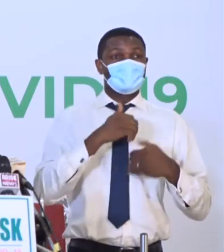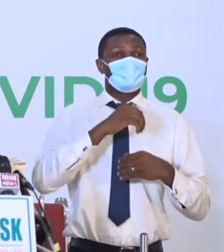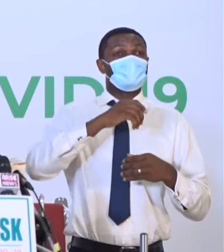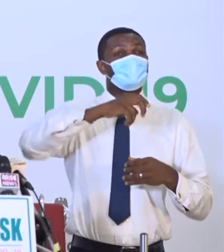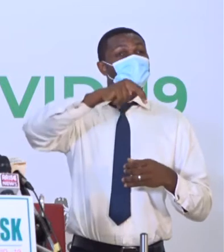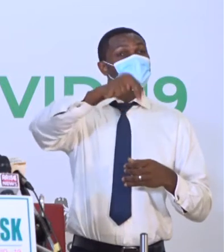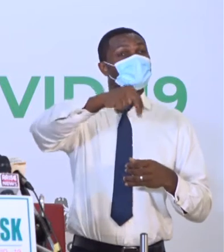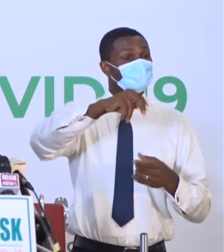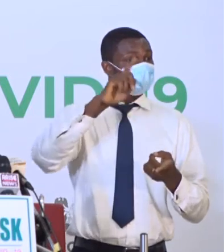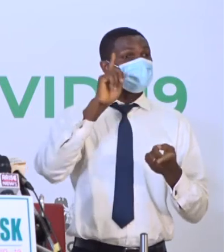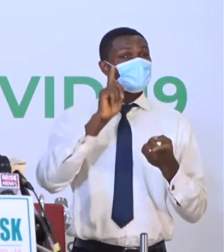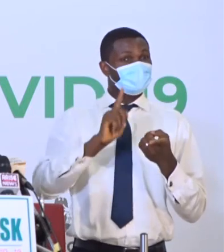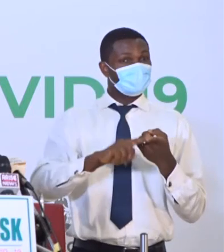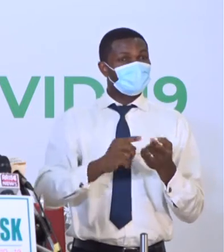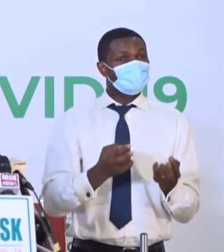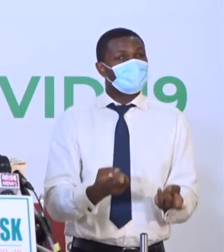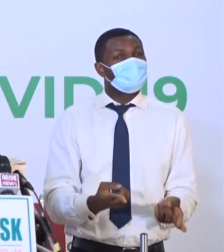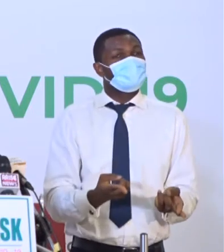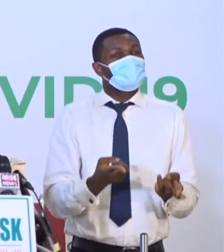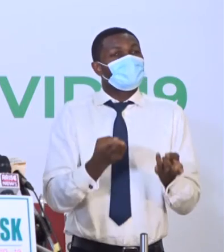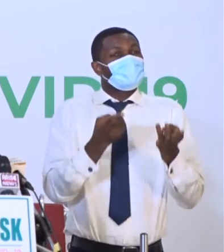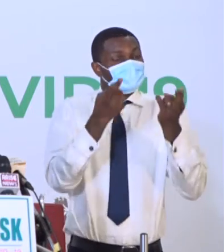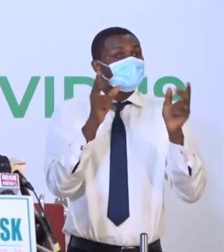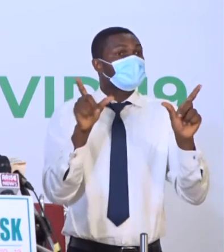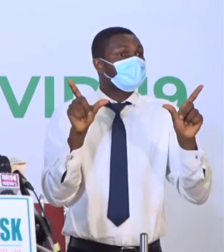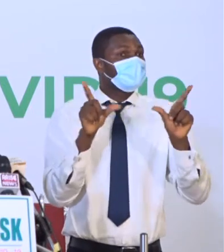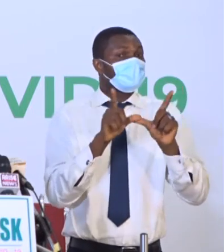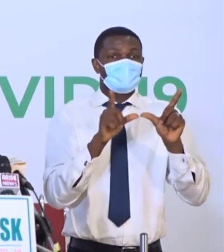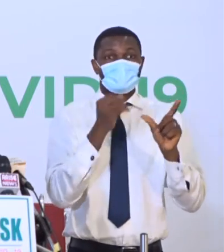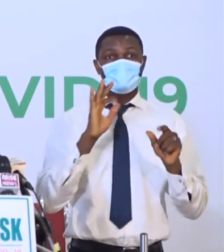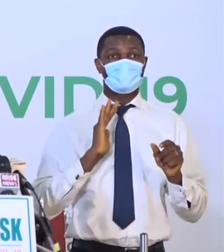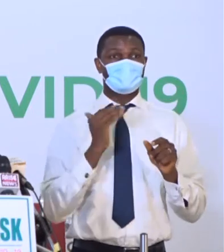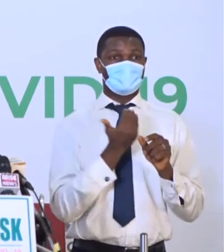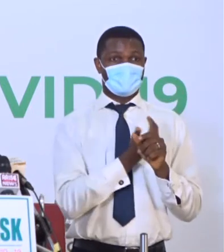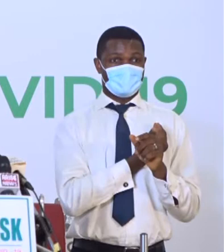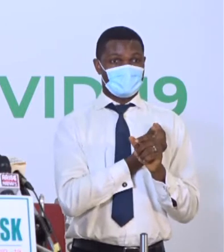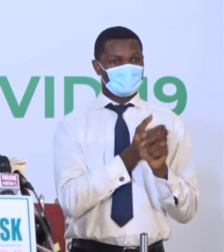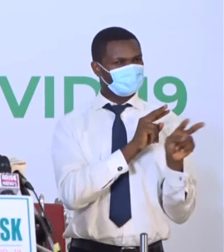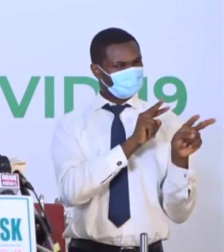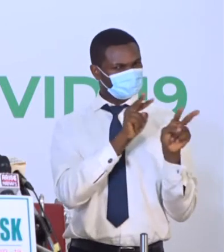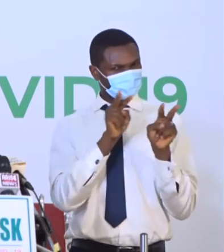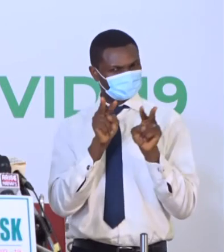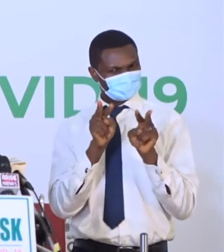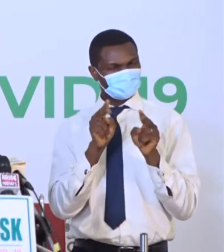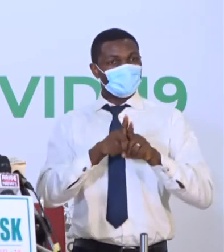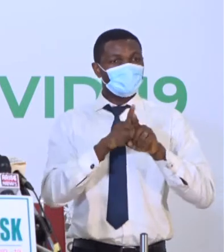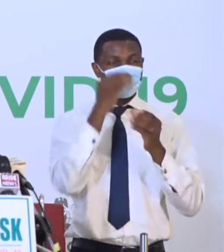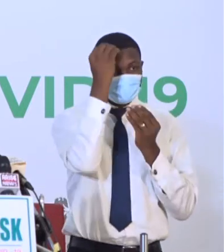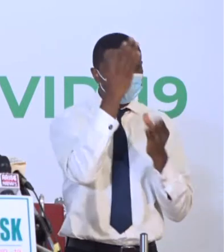elevate the level of our vigilance and compliance with the recommended non-pharmaceutical interventions.